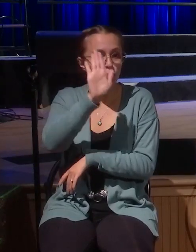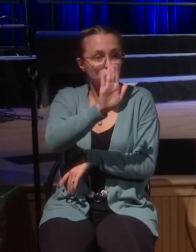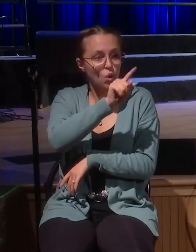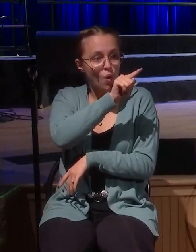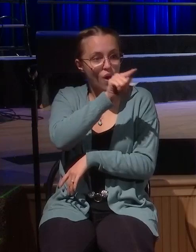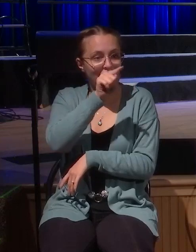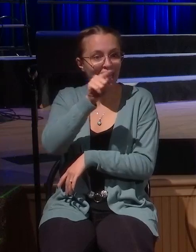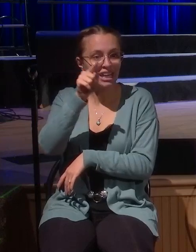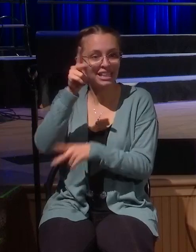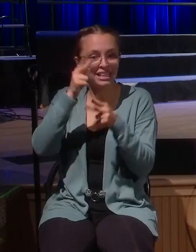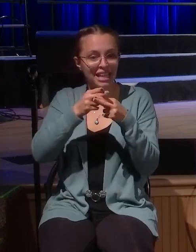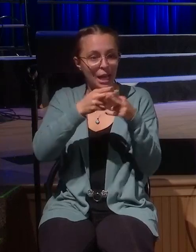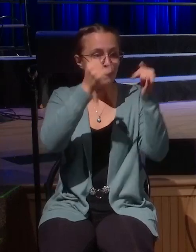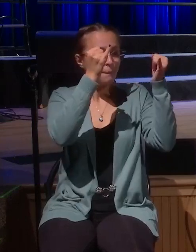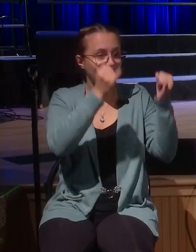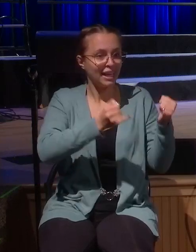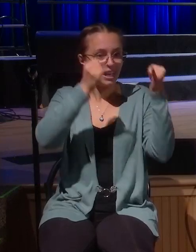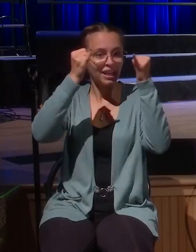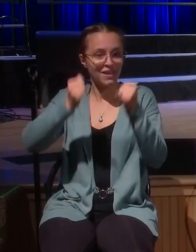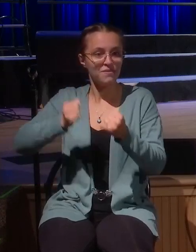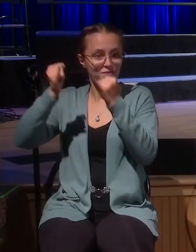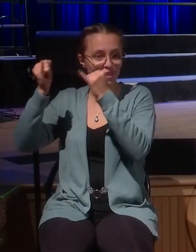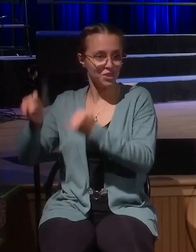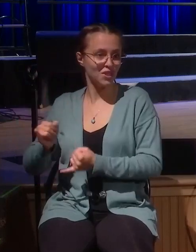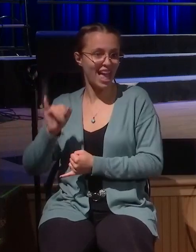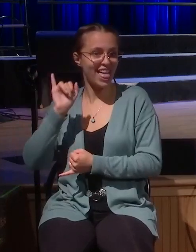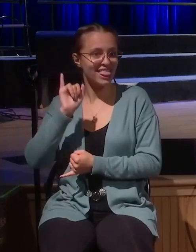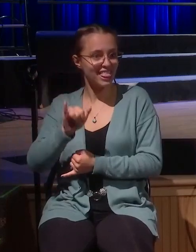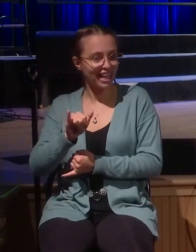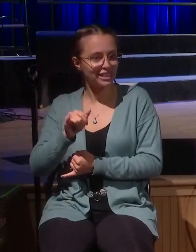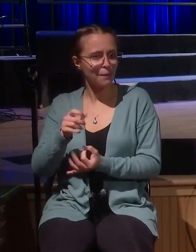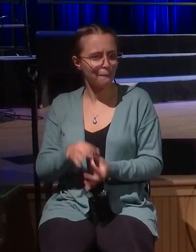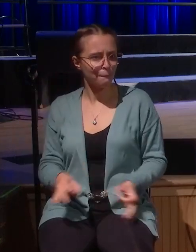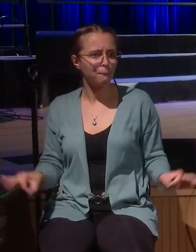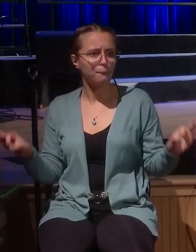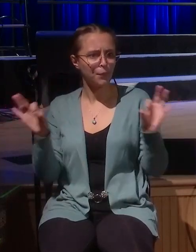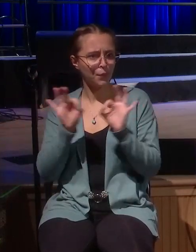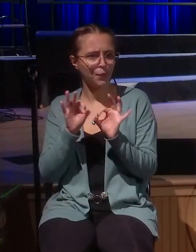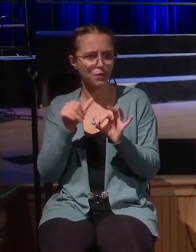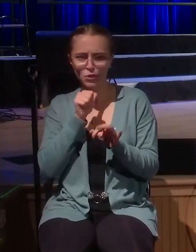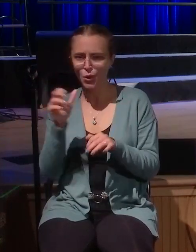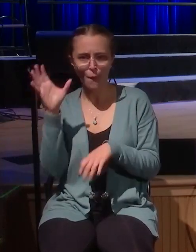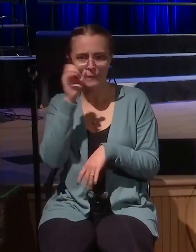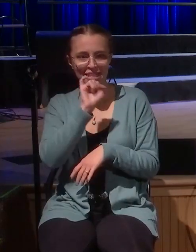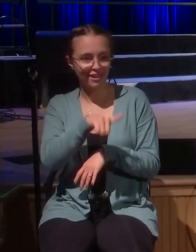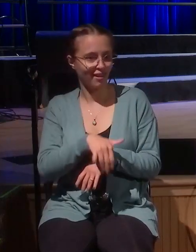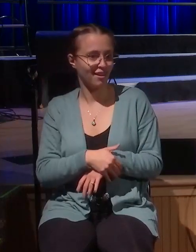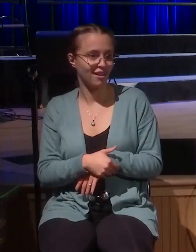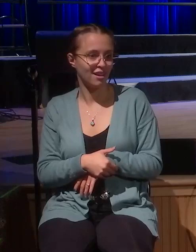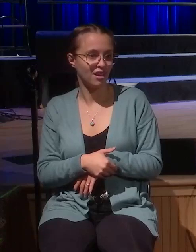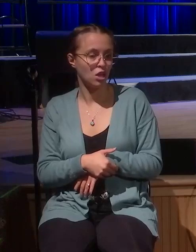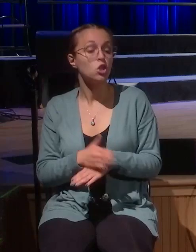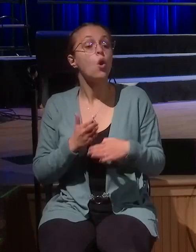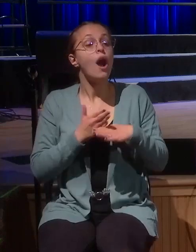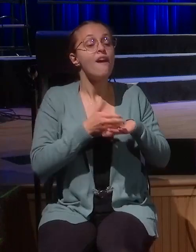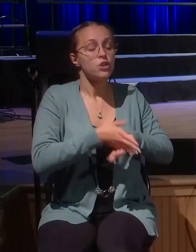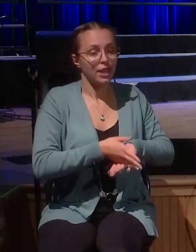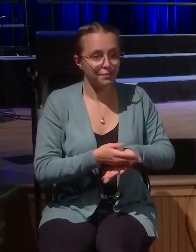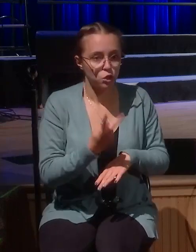as a person. That's a huge deal. Don't miss it. But after that, we have two things that happen. First of all, an invitation